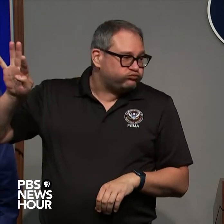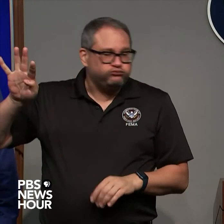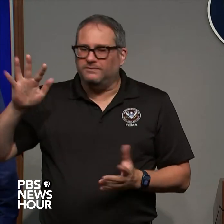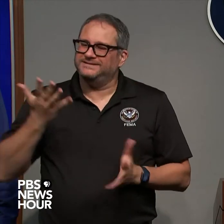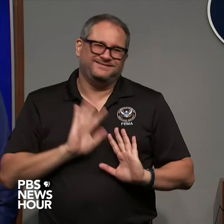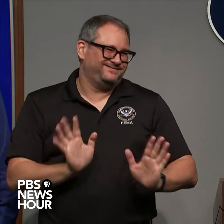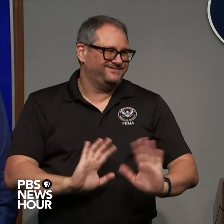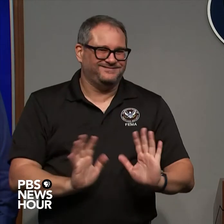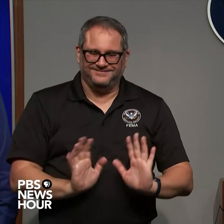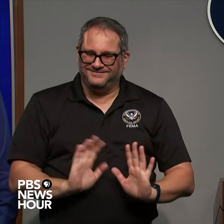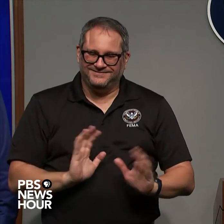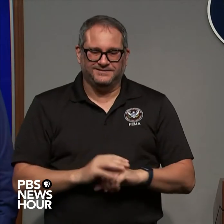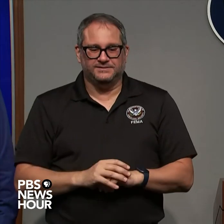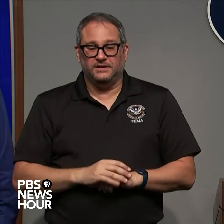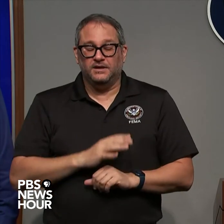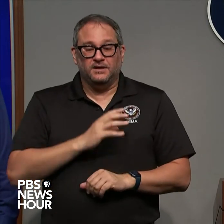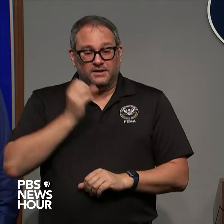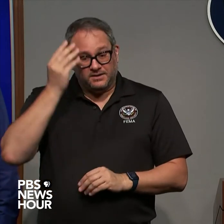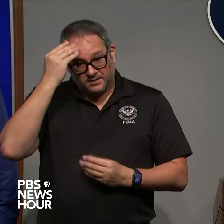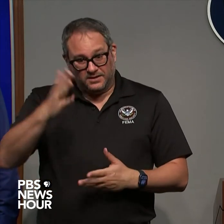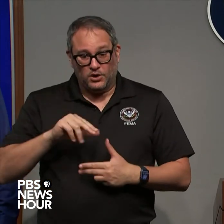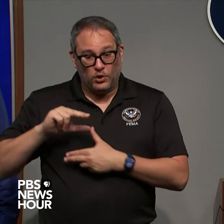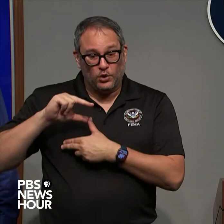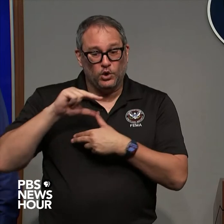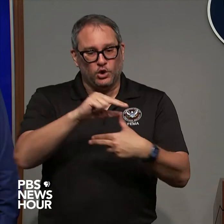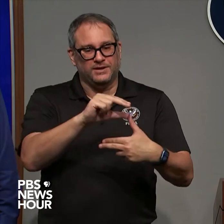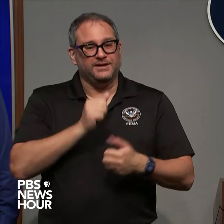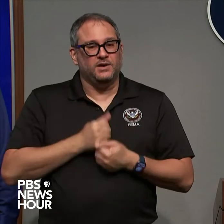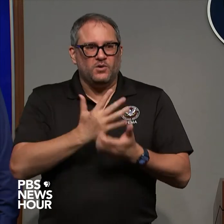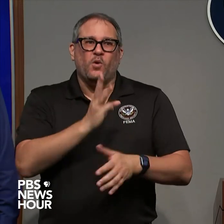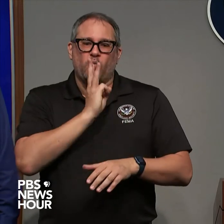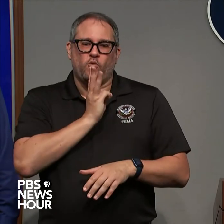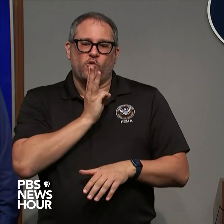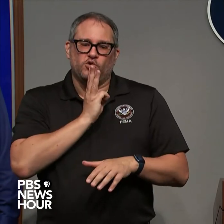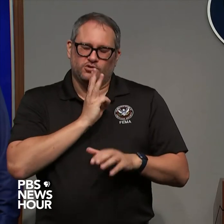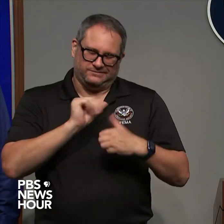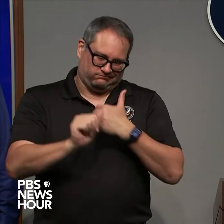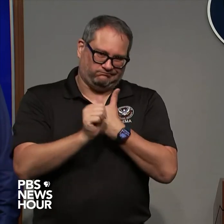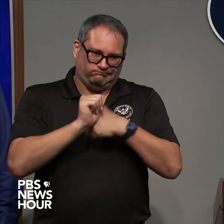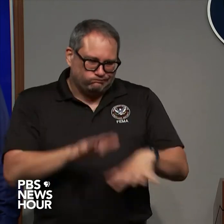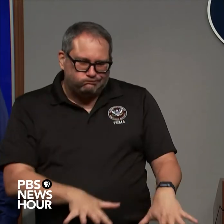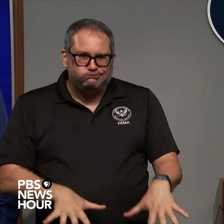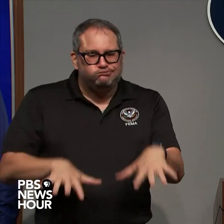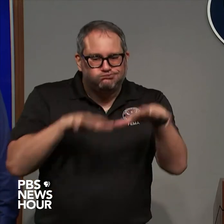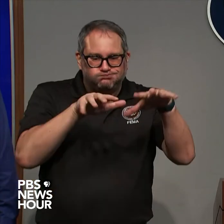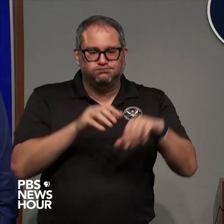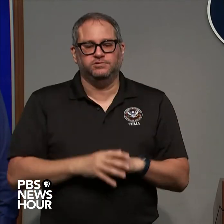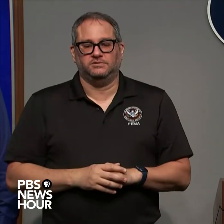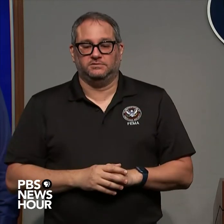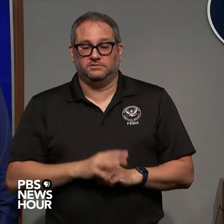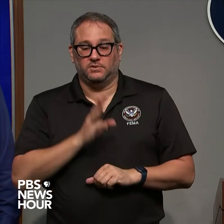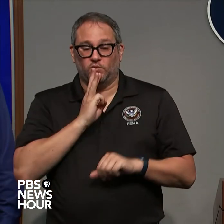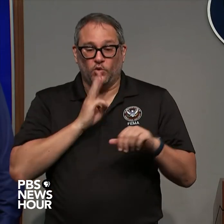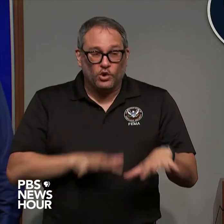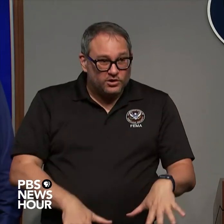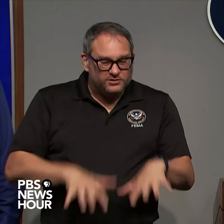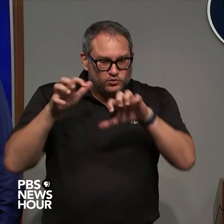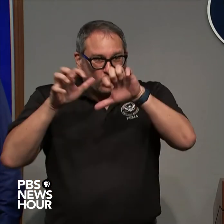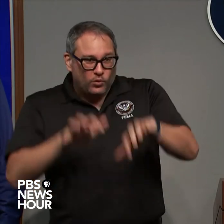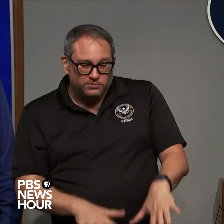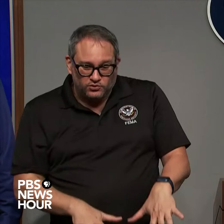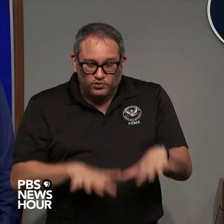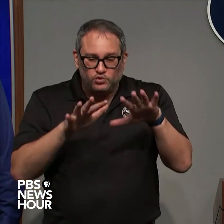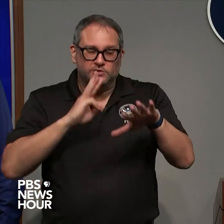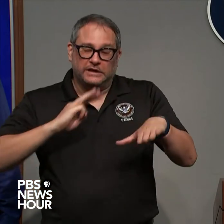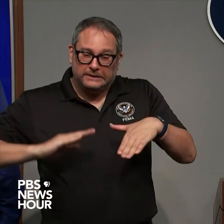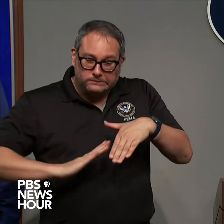water is dangerous period from coastal storm surge to inland flooding the majority of the state of Florida